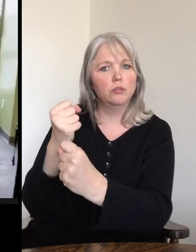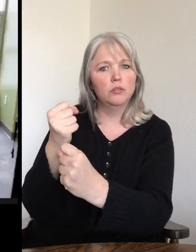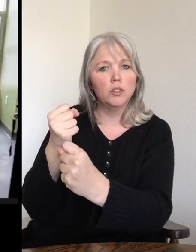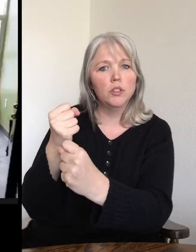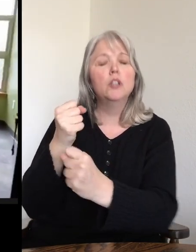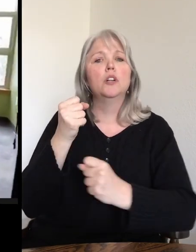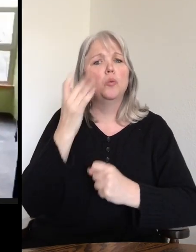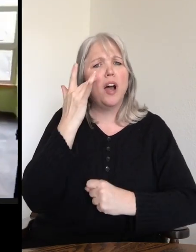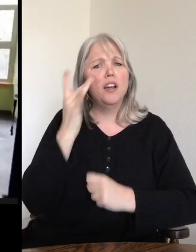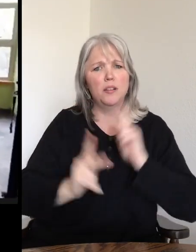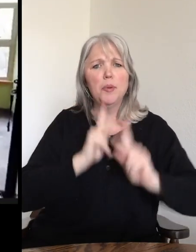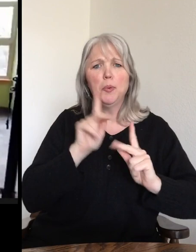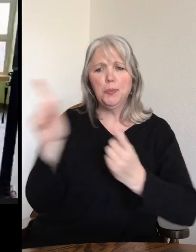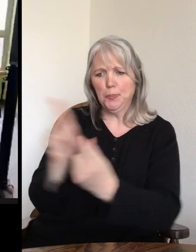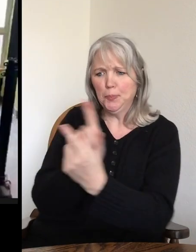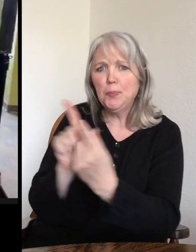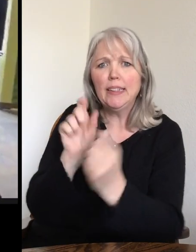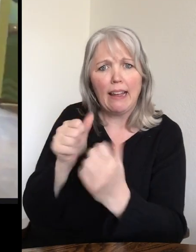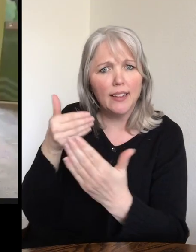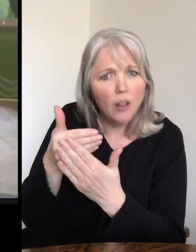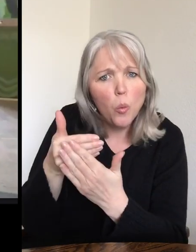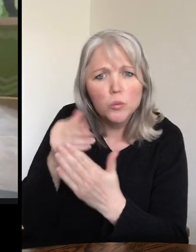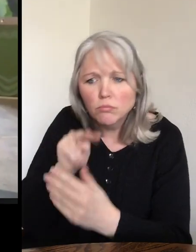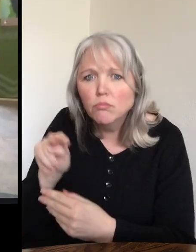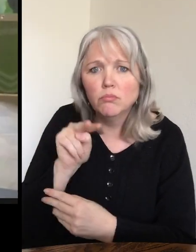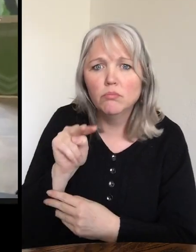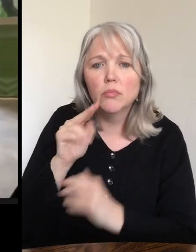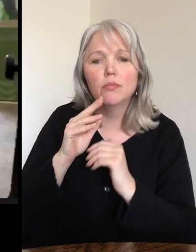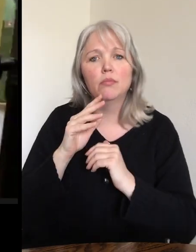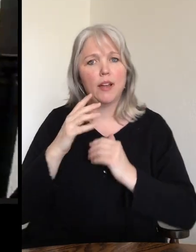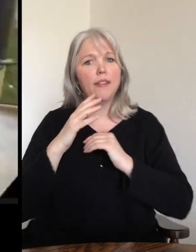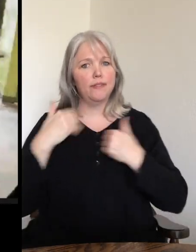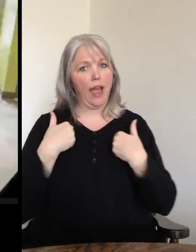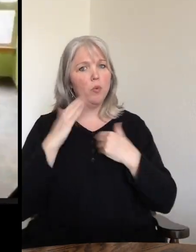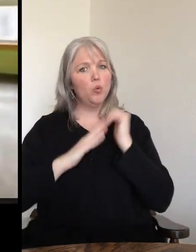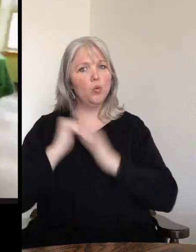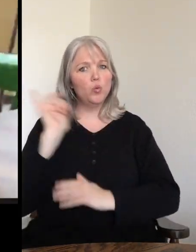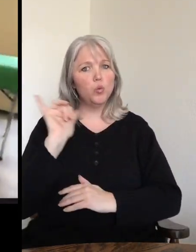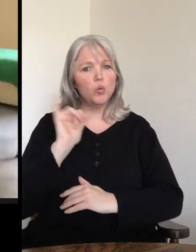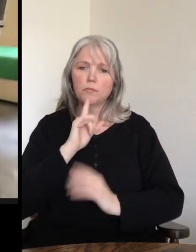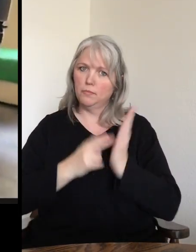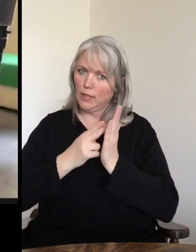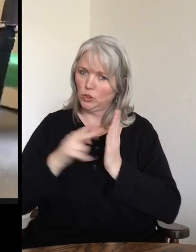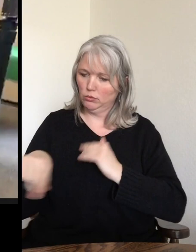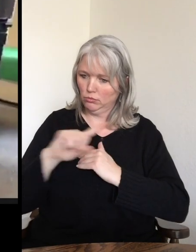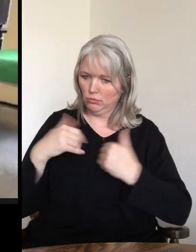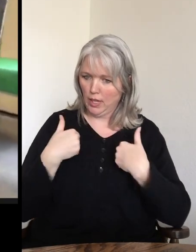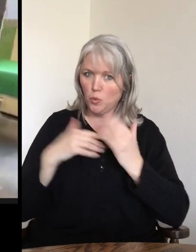so that people can meet these animals up close and in the comfort of our animals. So we want to make sure that they're very comfortable and that